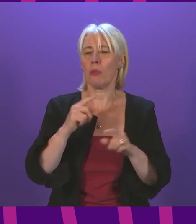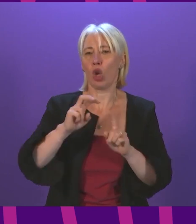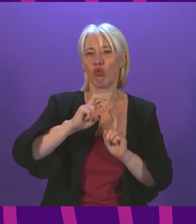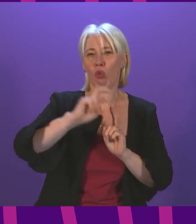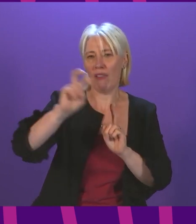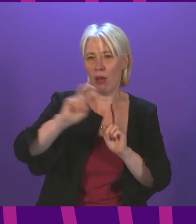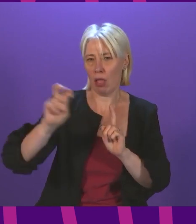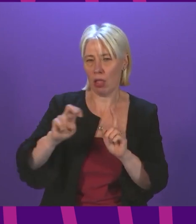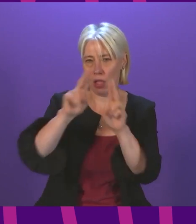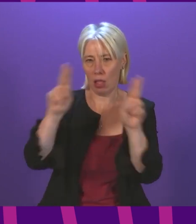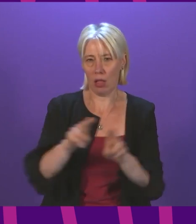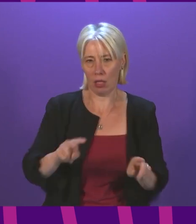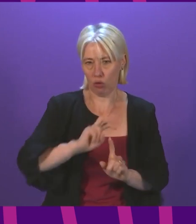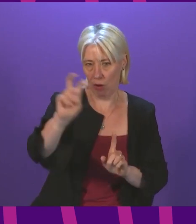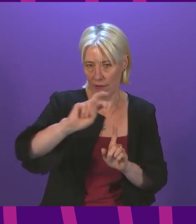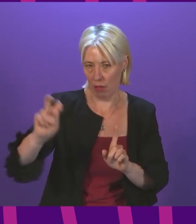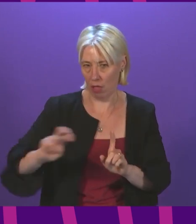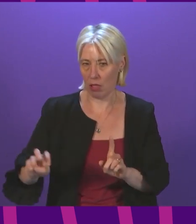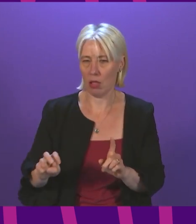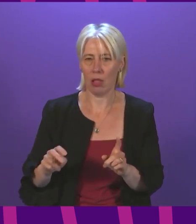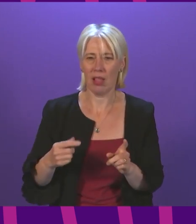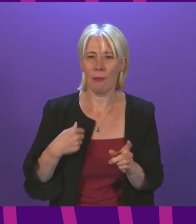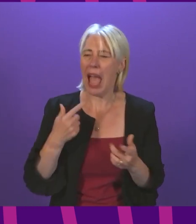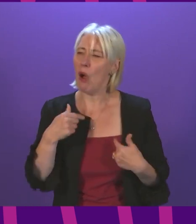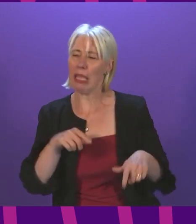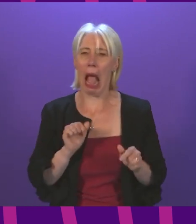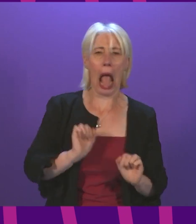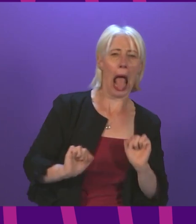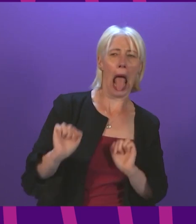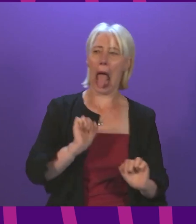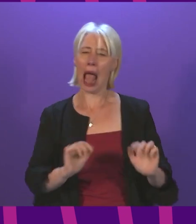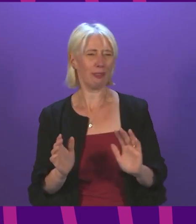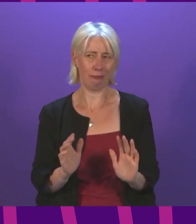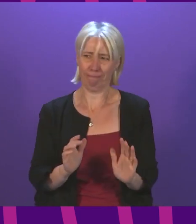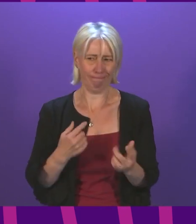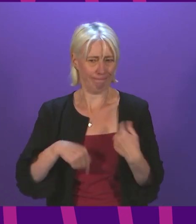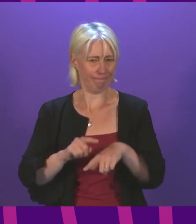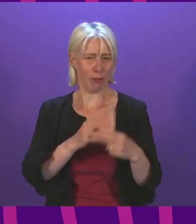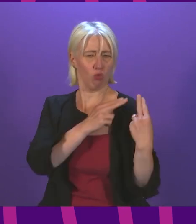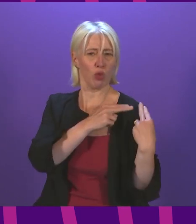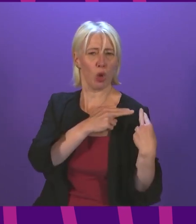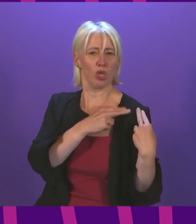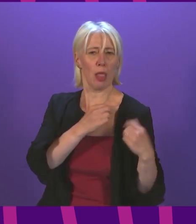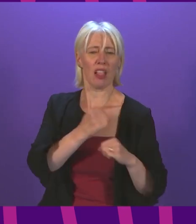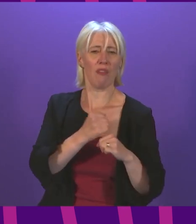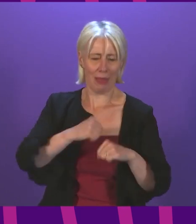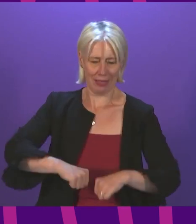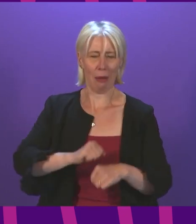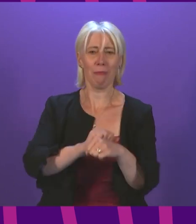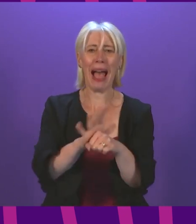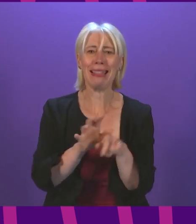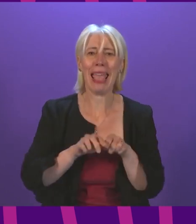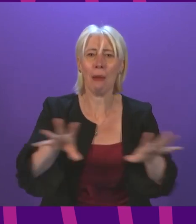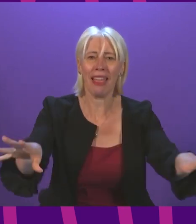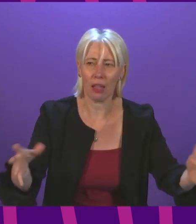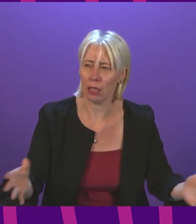on international travel plans we did not stall we did what I think any responsible government should do in the face of a pandemic we considered